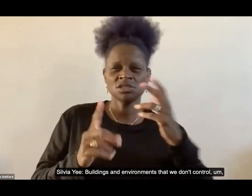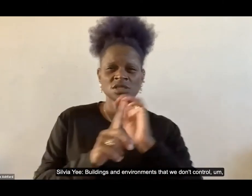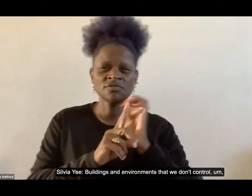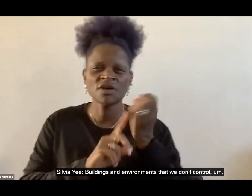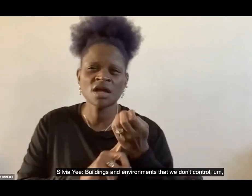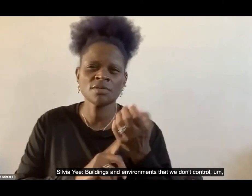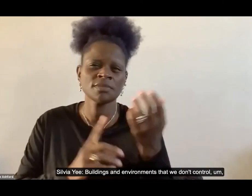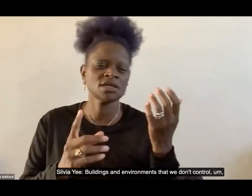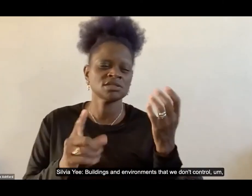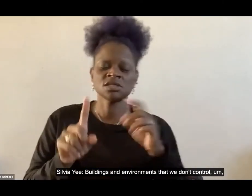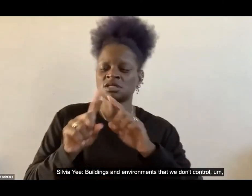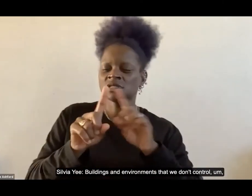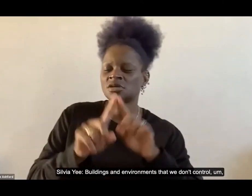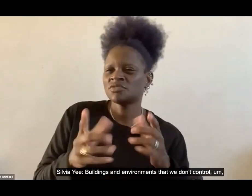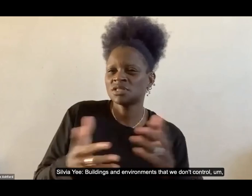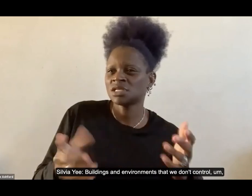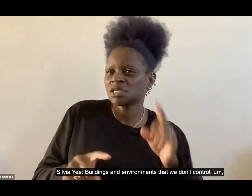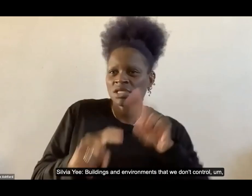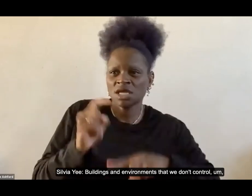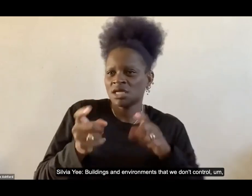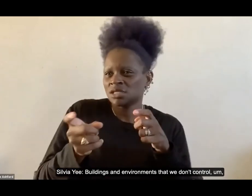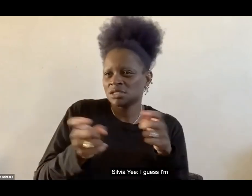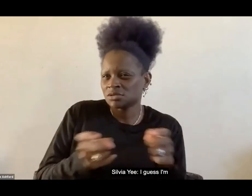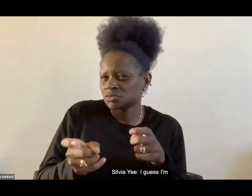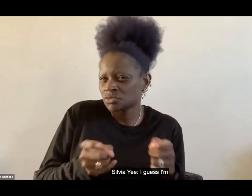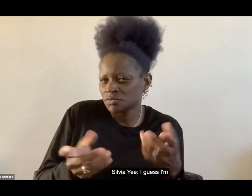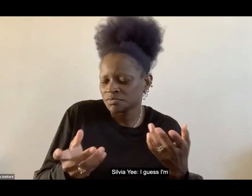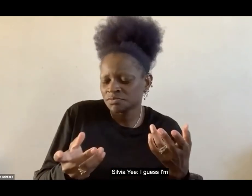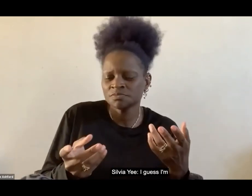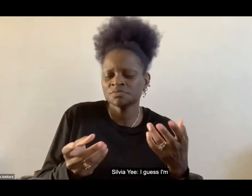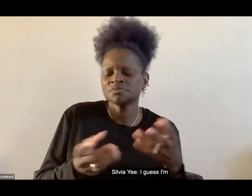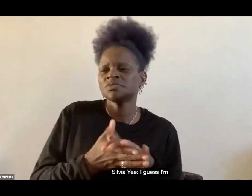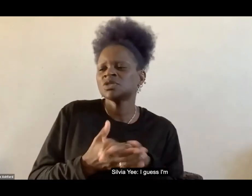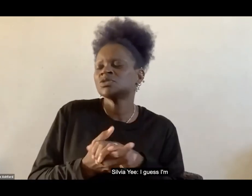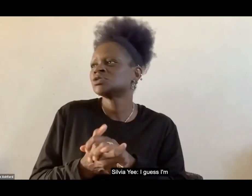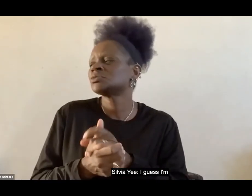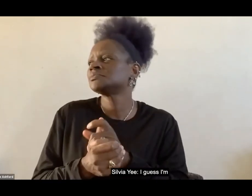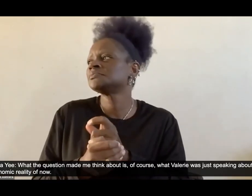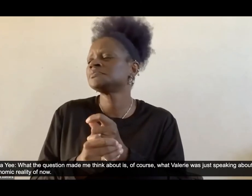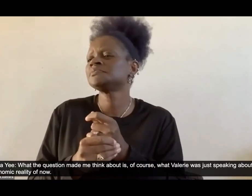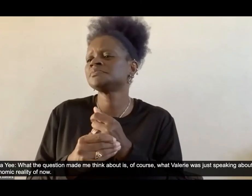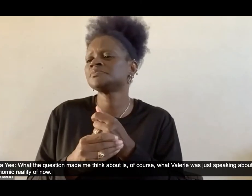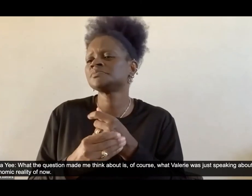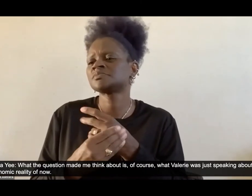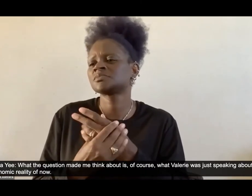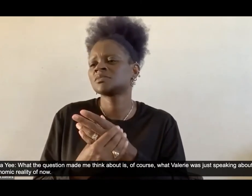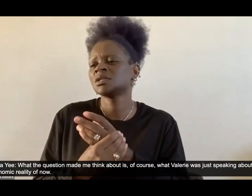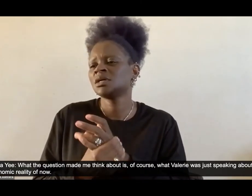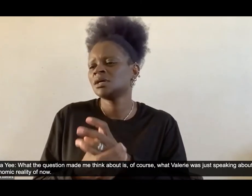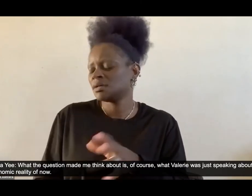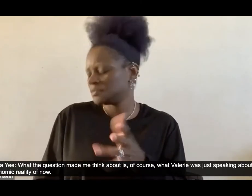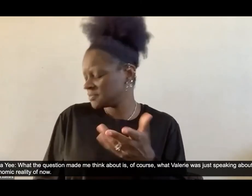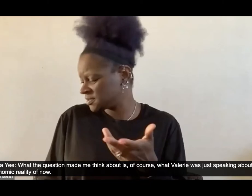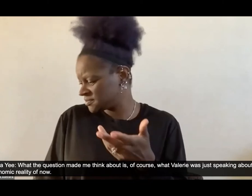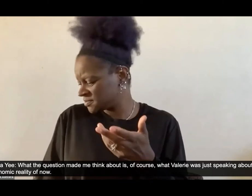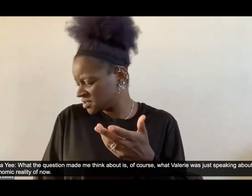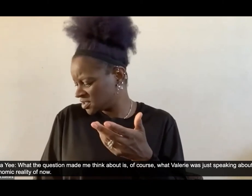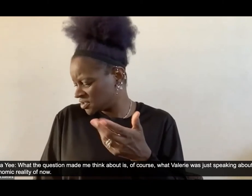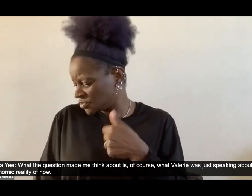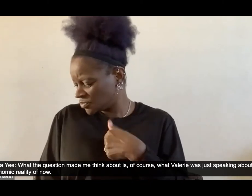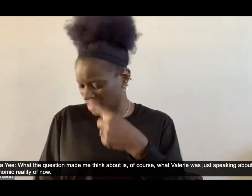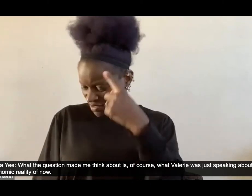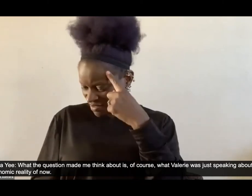um i i guess i'm and what the question made me think about is